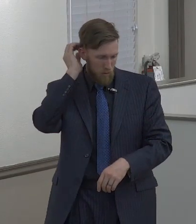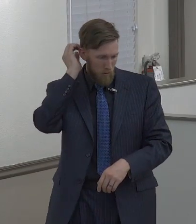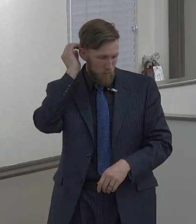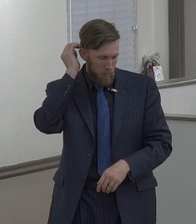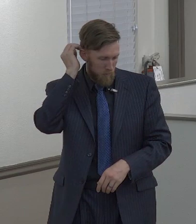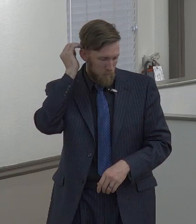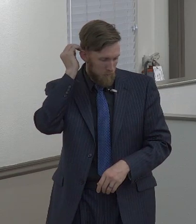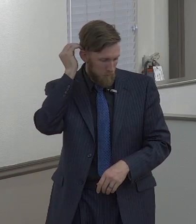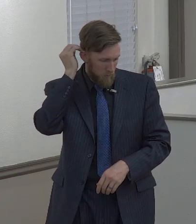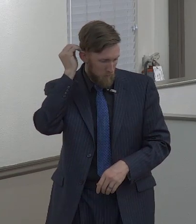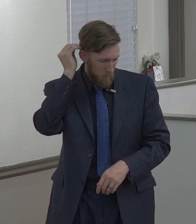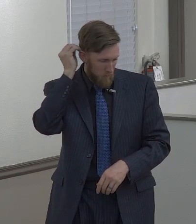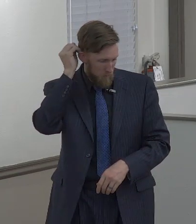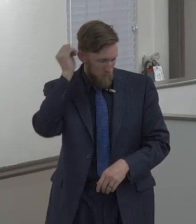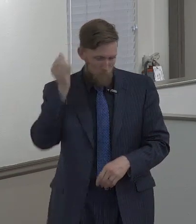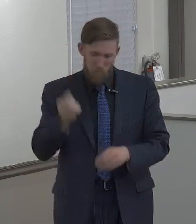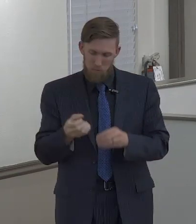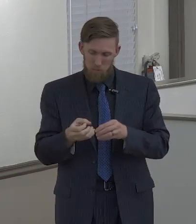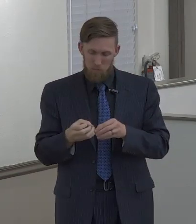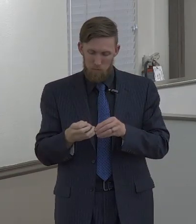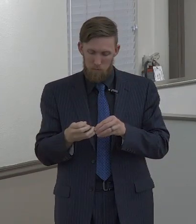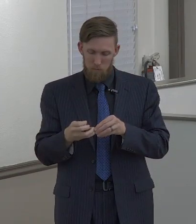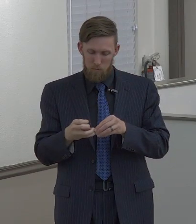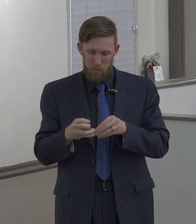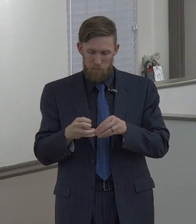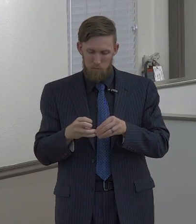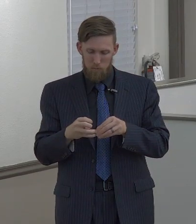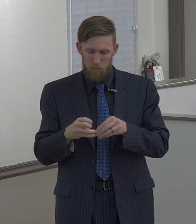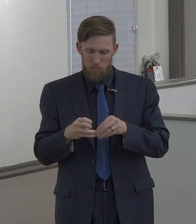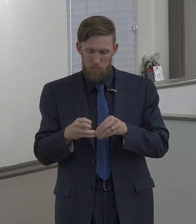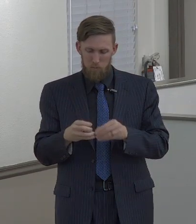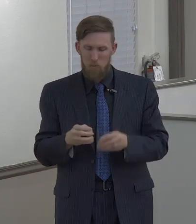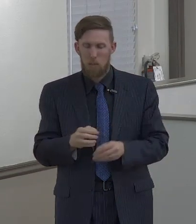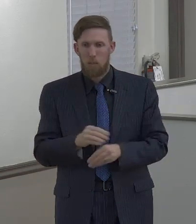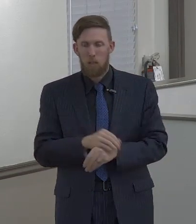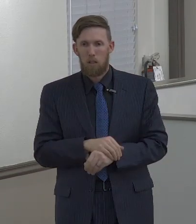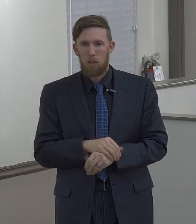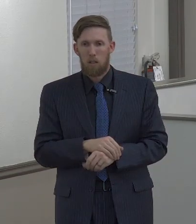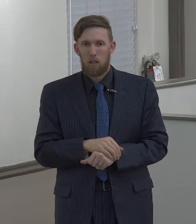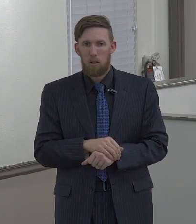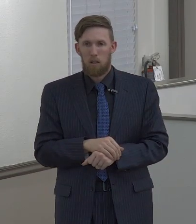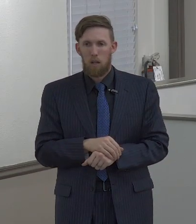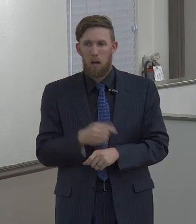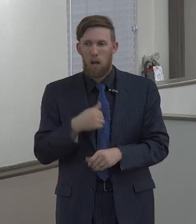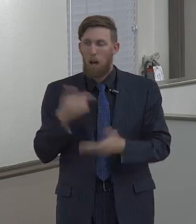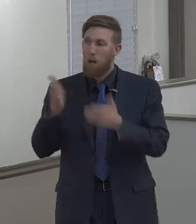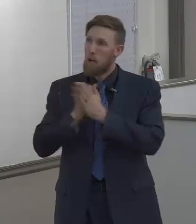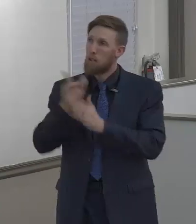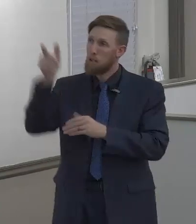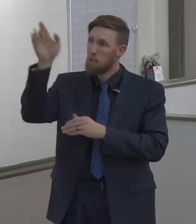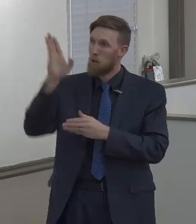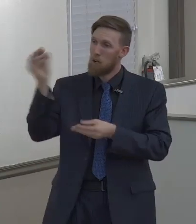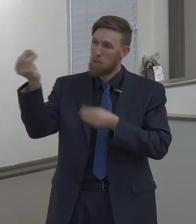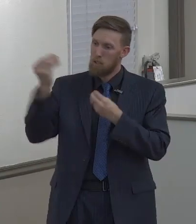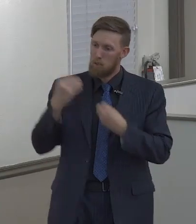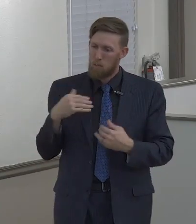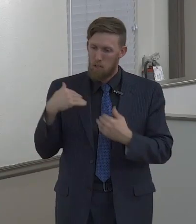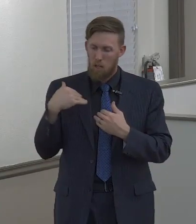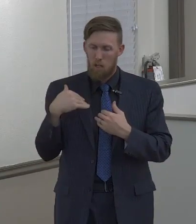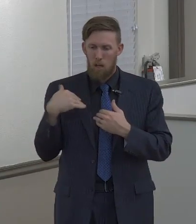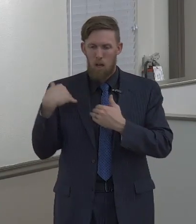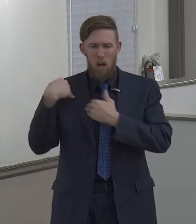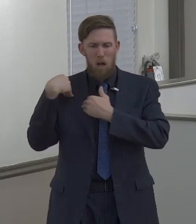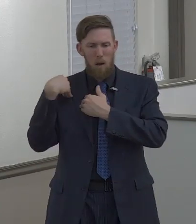hardly hear about somebody whether I knew them or not a celebrity some former athlete somebody passing